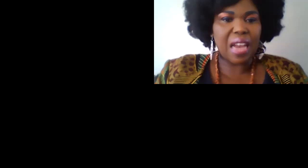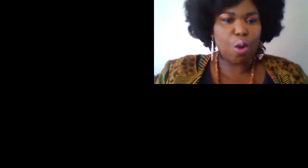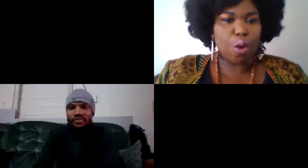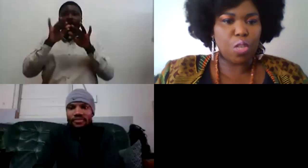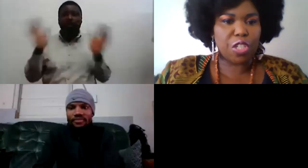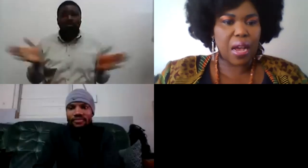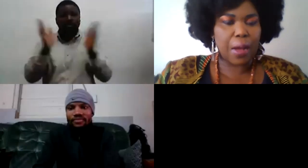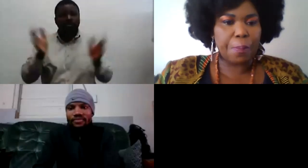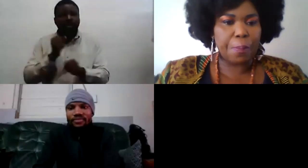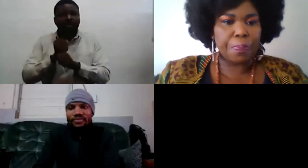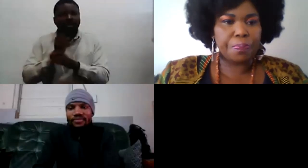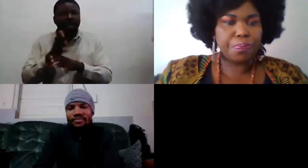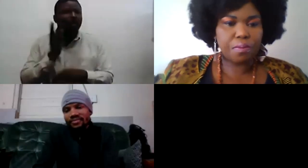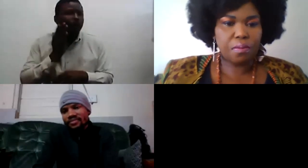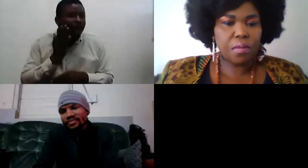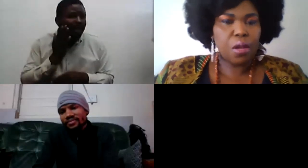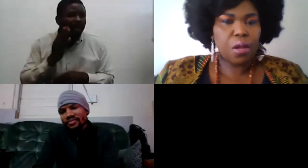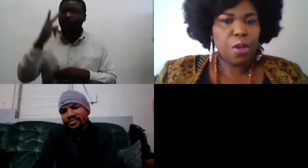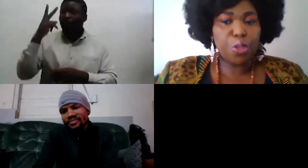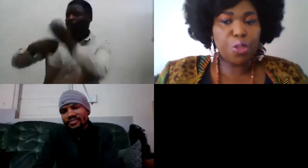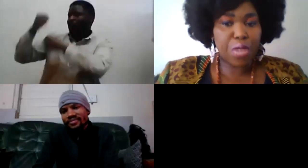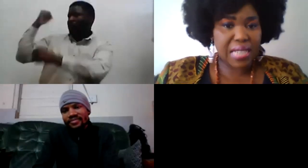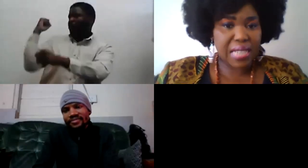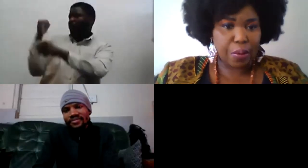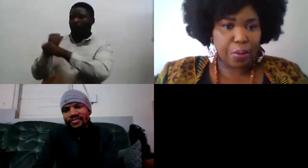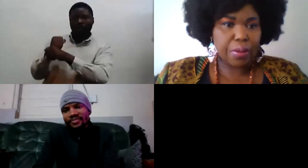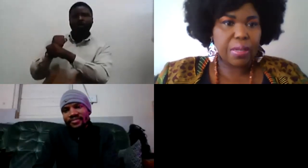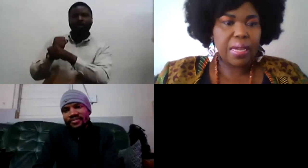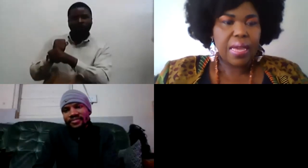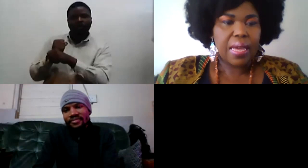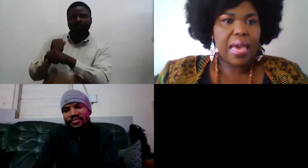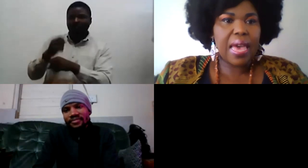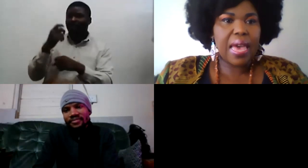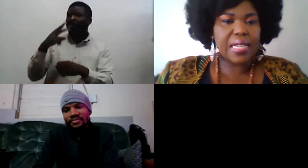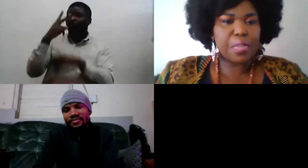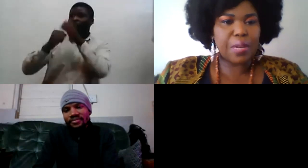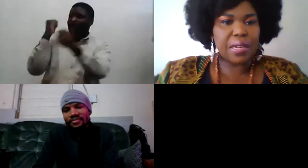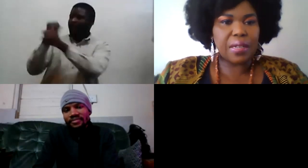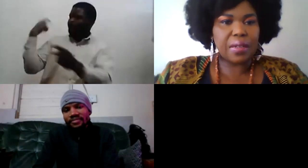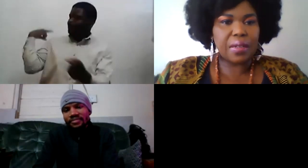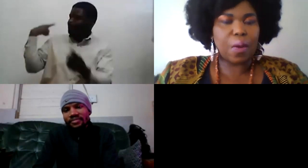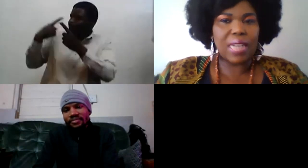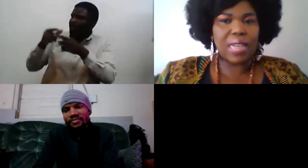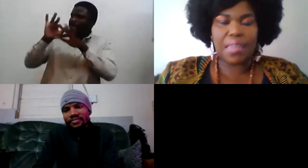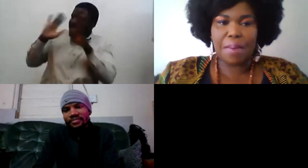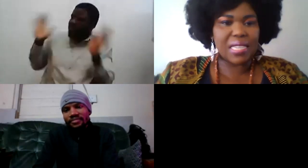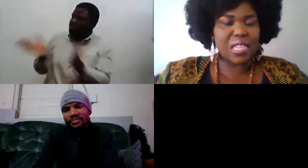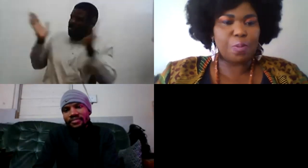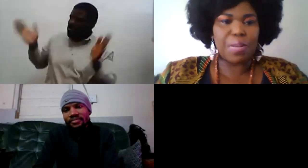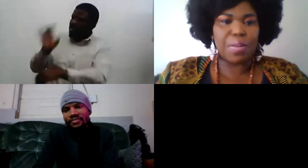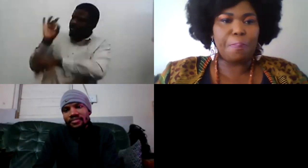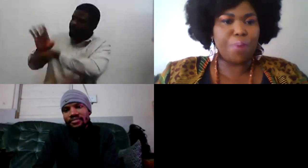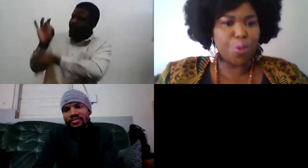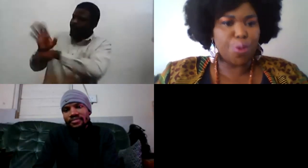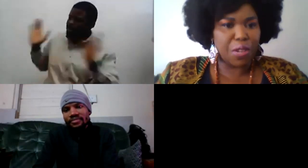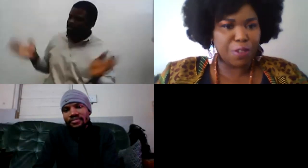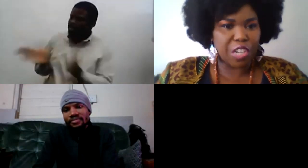been a life coach um for two years now and it's been quite amazing it's